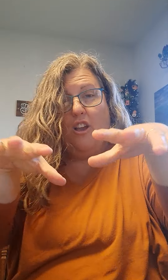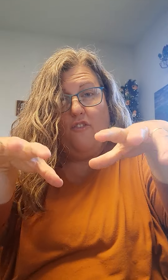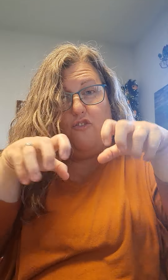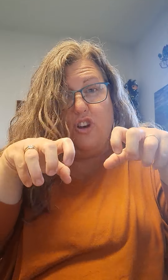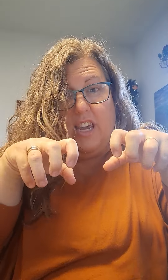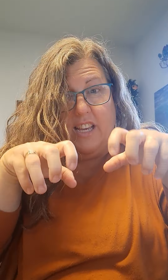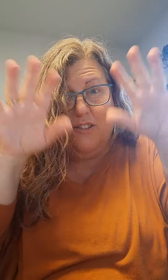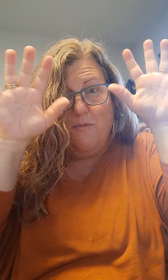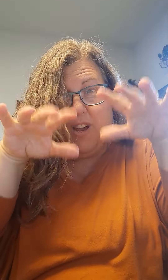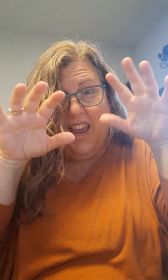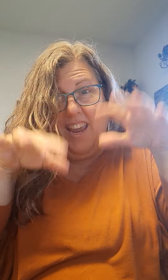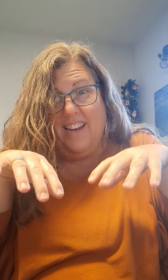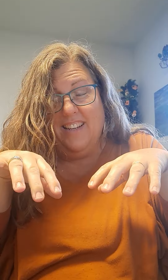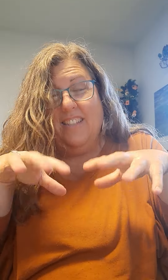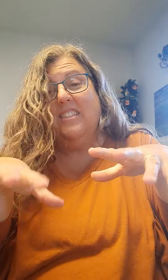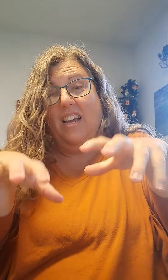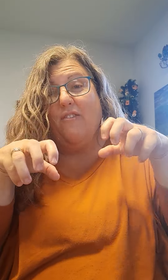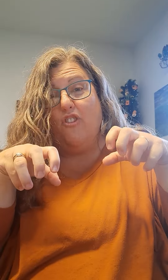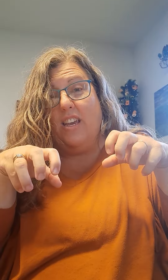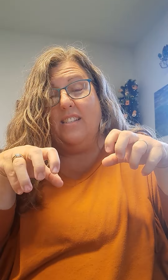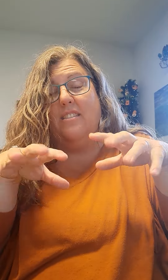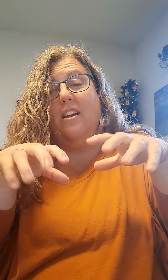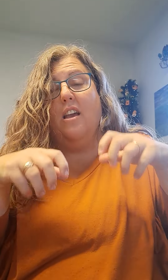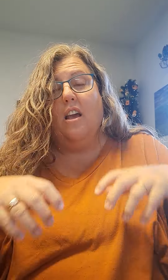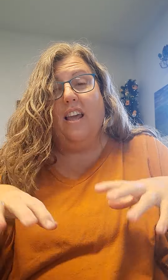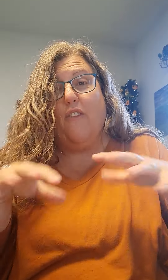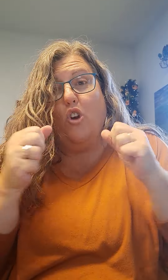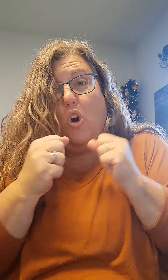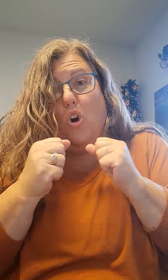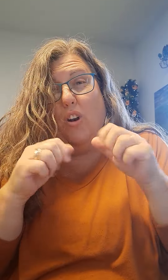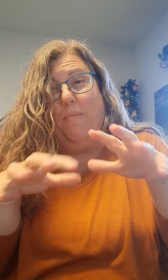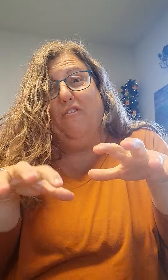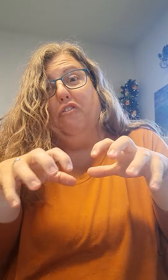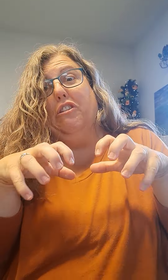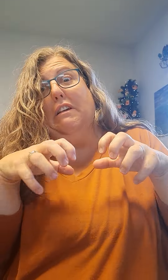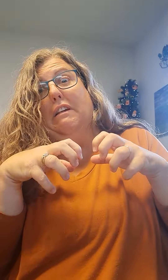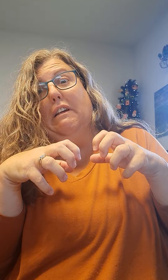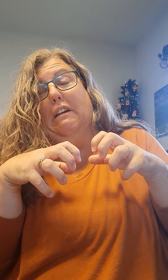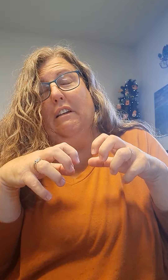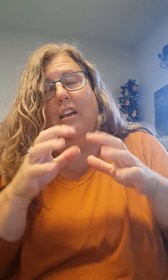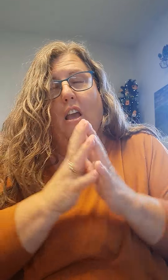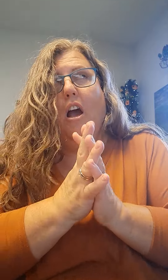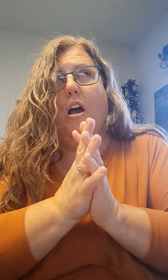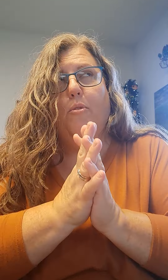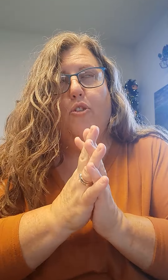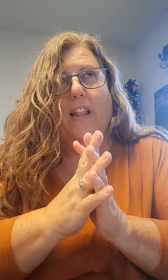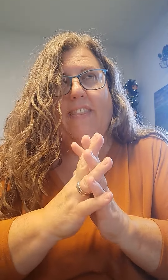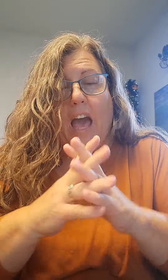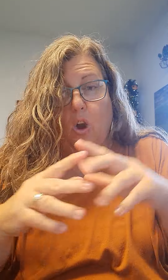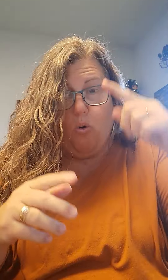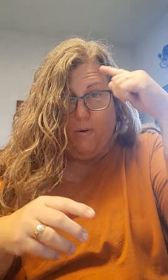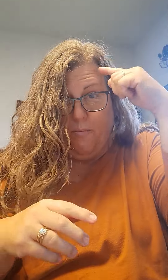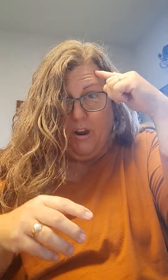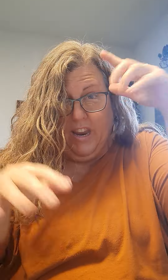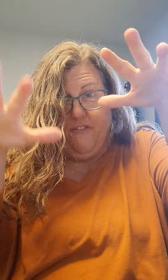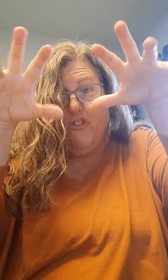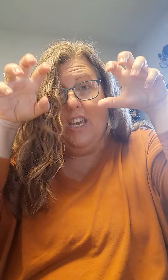Freeze, rain. Expect freeze. Like if you're cold, you'll do it like that. Or brain freeze.